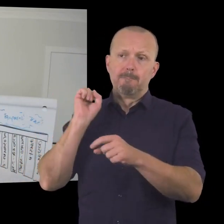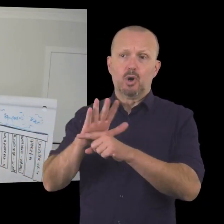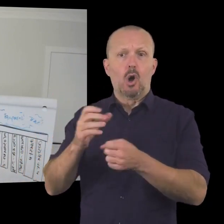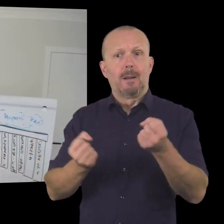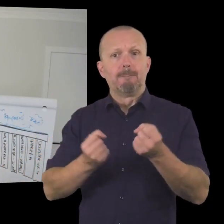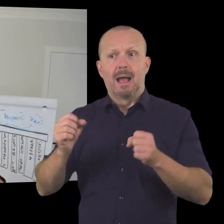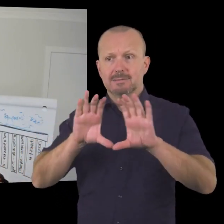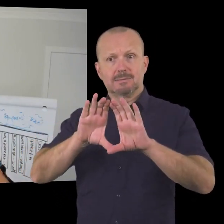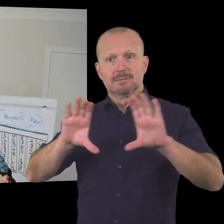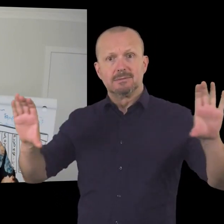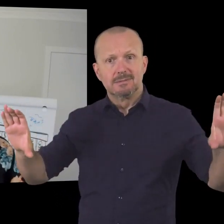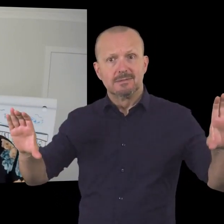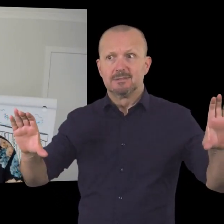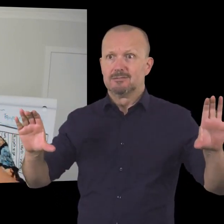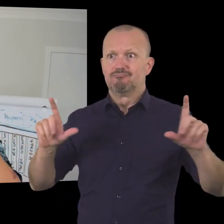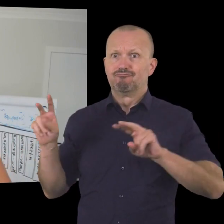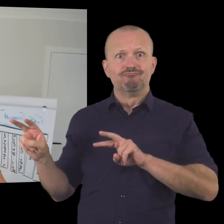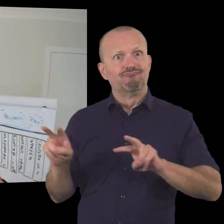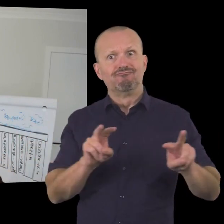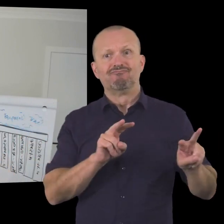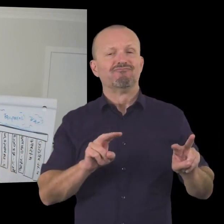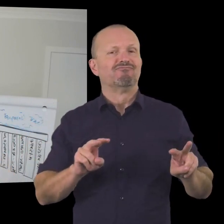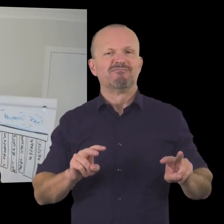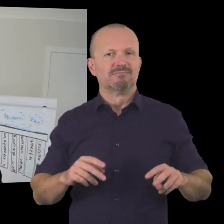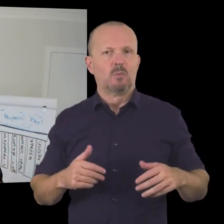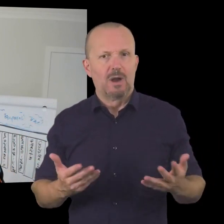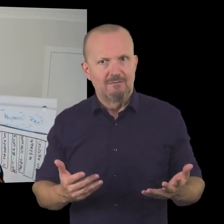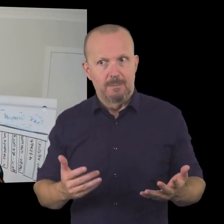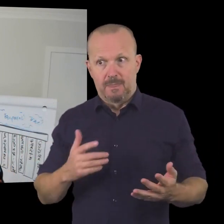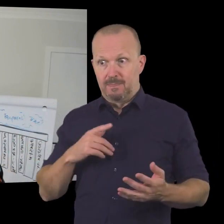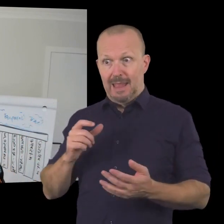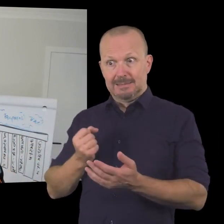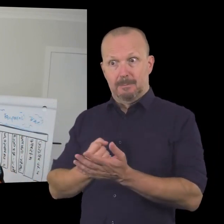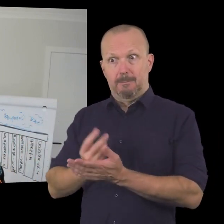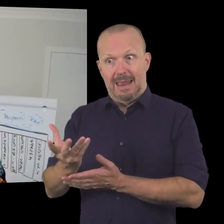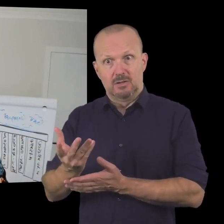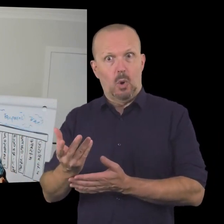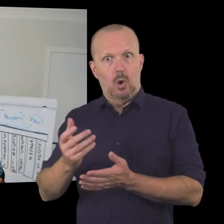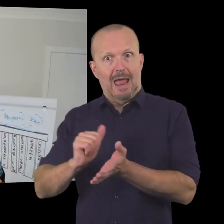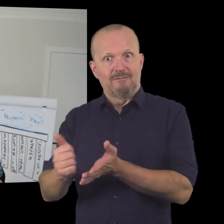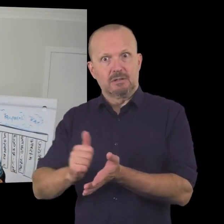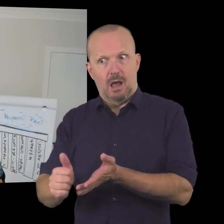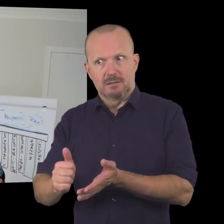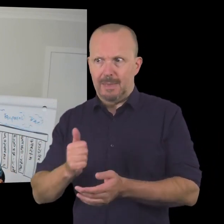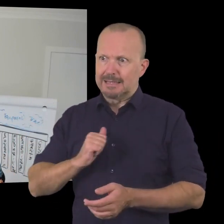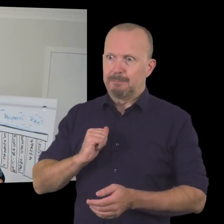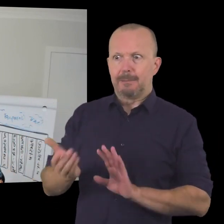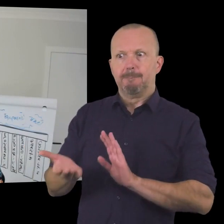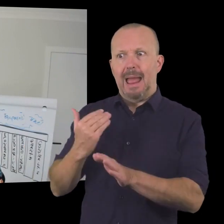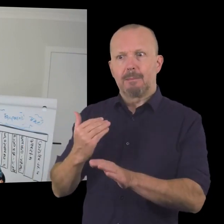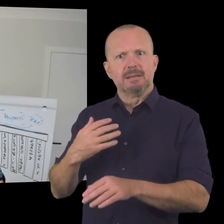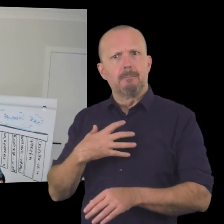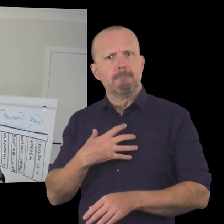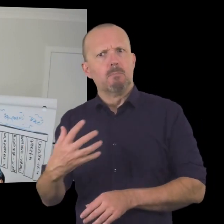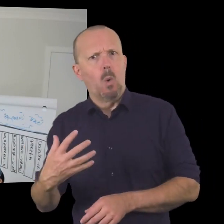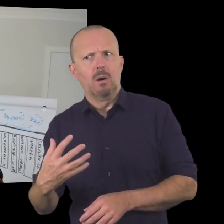plastering the back of a bus driving around your community uh with uh their ad uh in the same way that they're looking for return on that spend